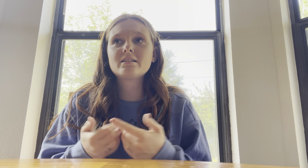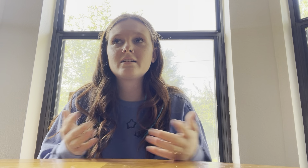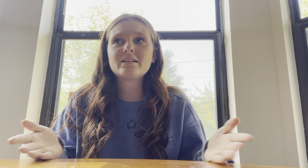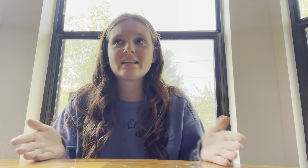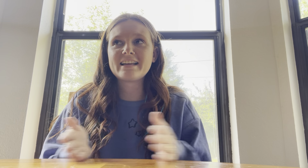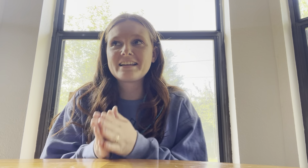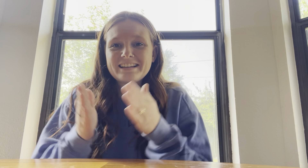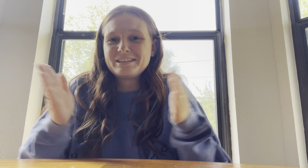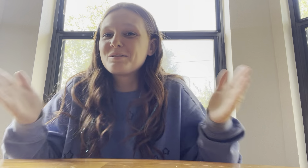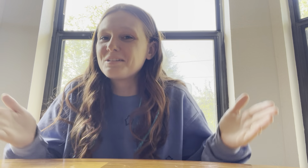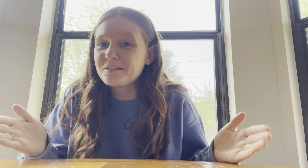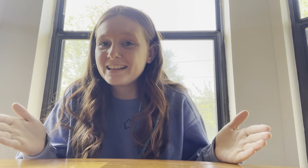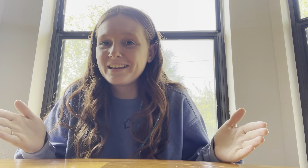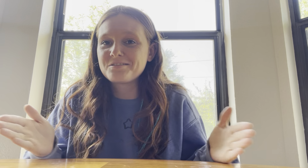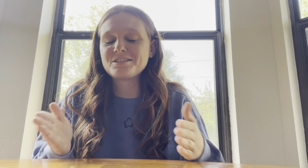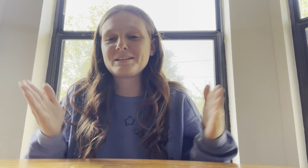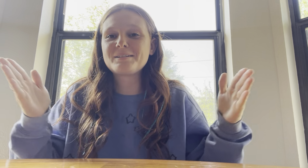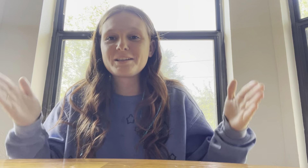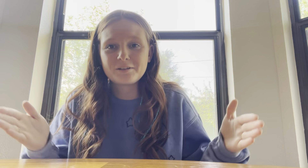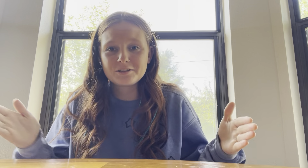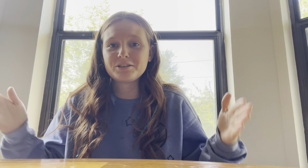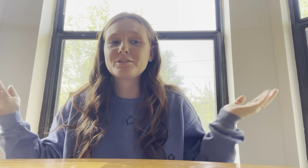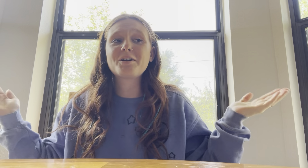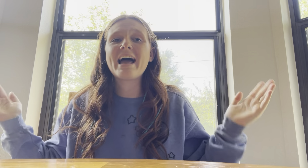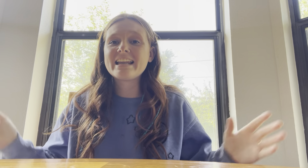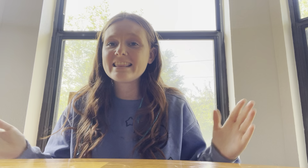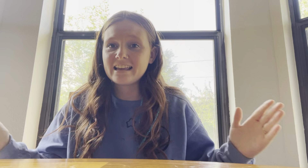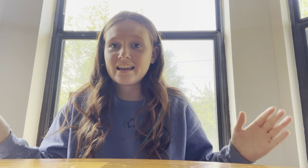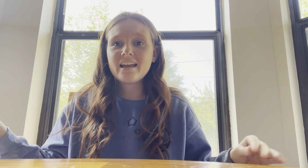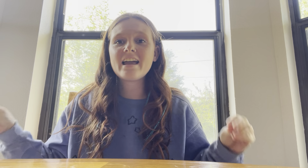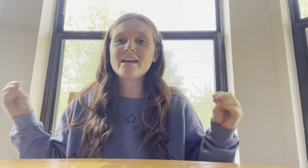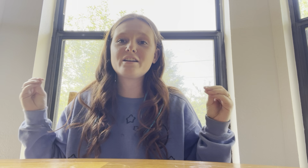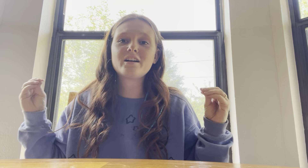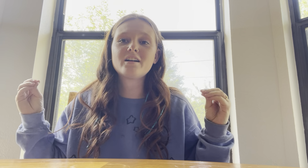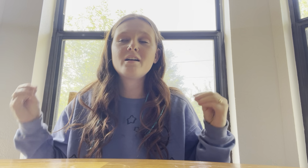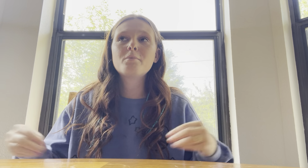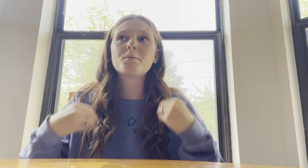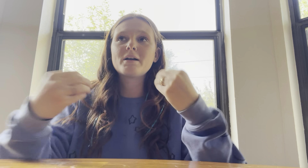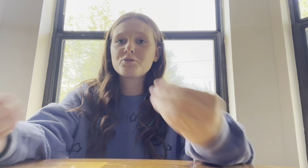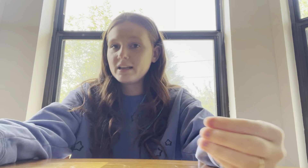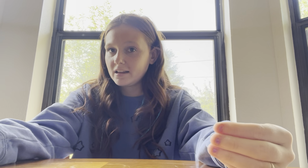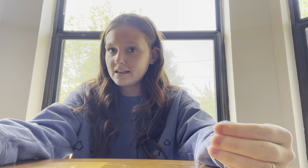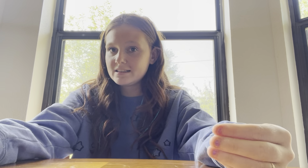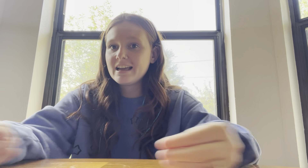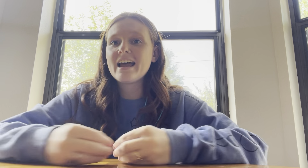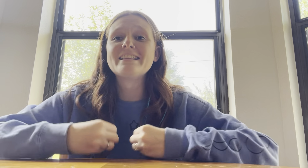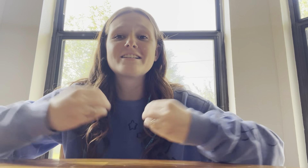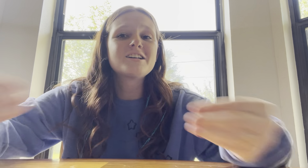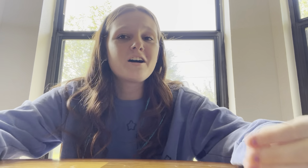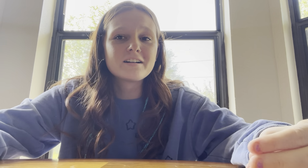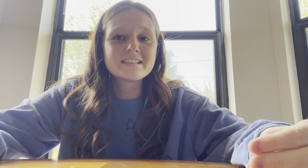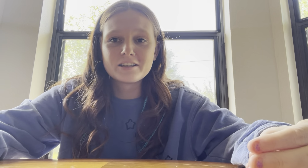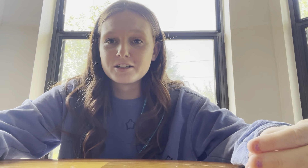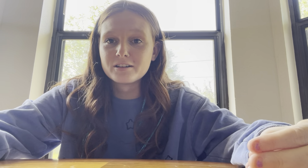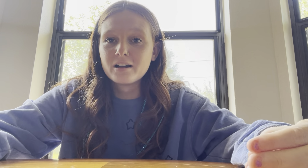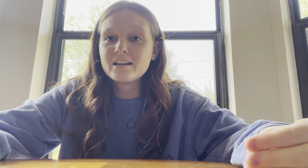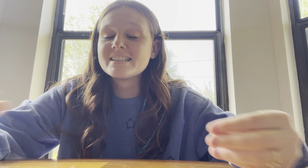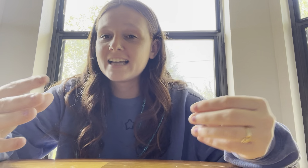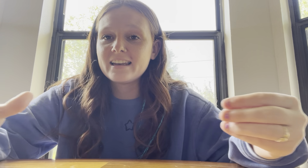like, you don't know the language, you don't know the culture, you don't know anything, and you're perpetuating this. And these songs that you're signing